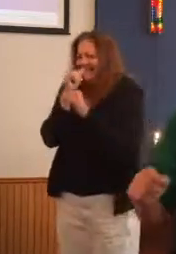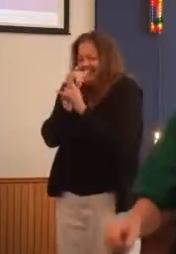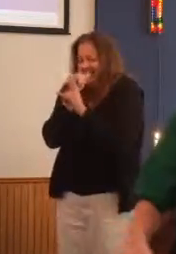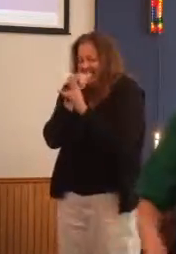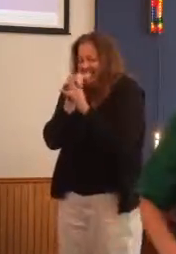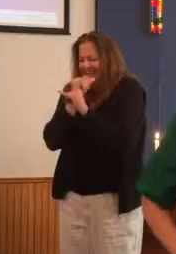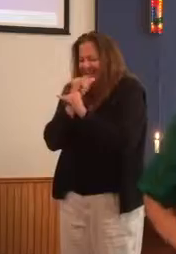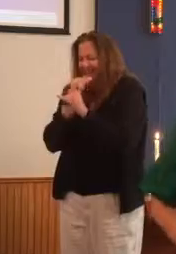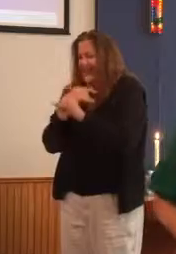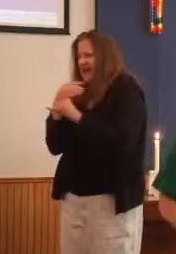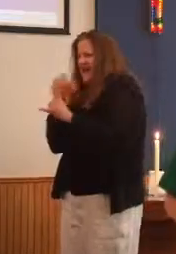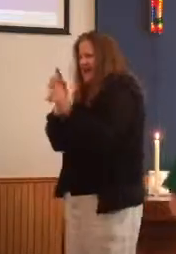his back.